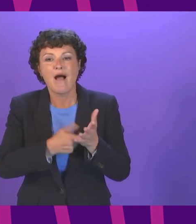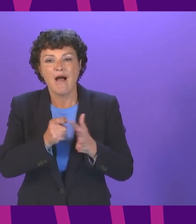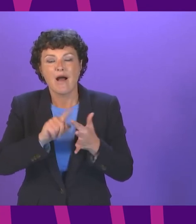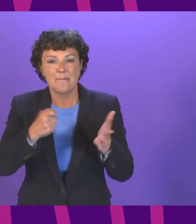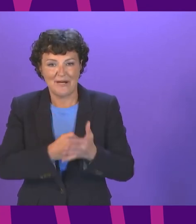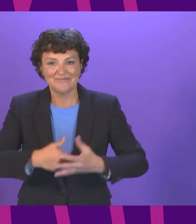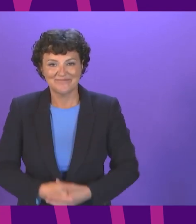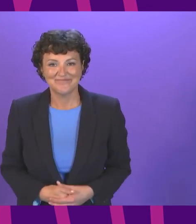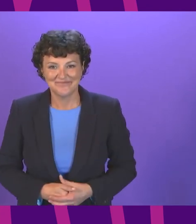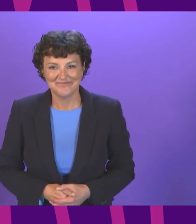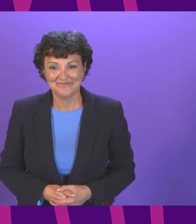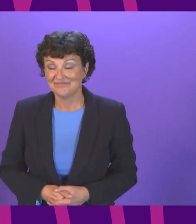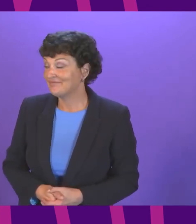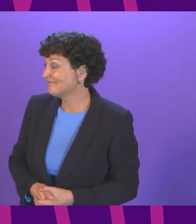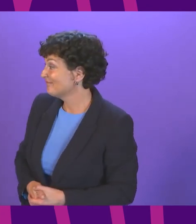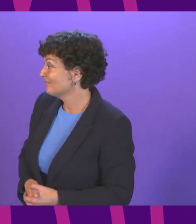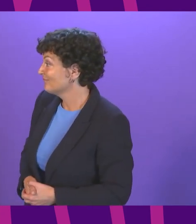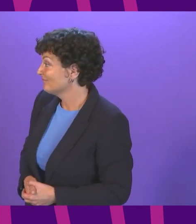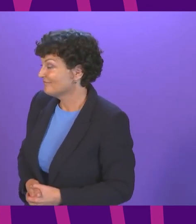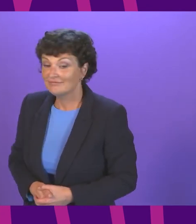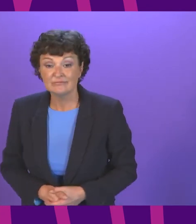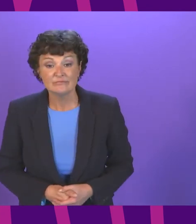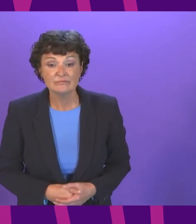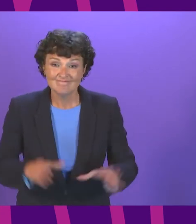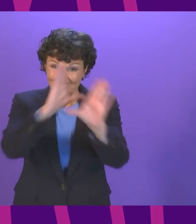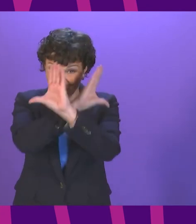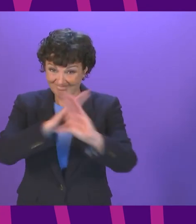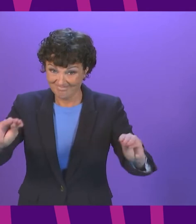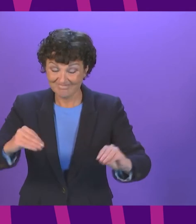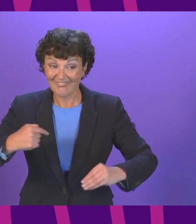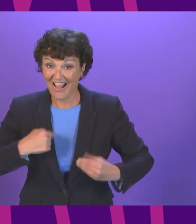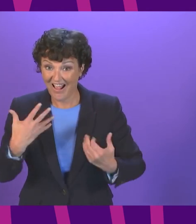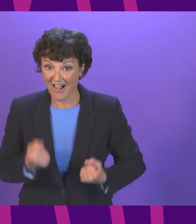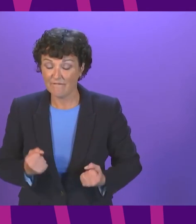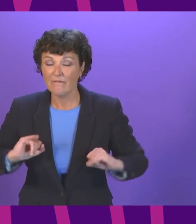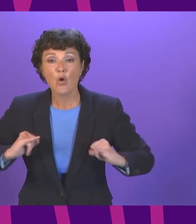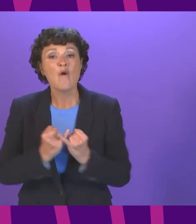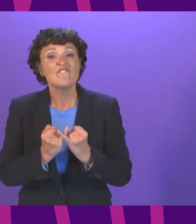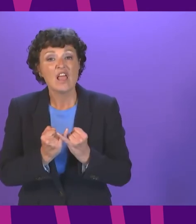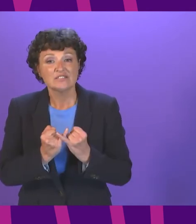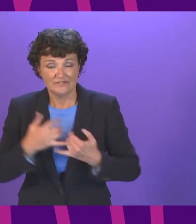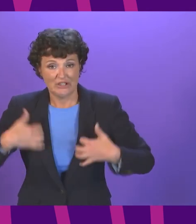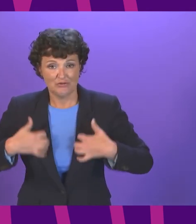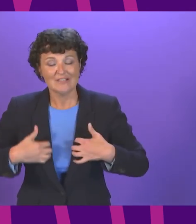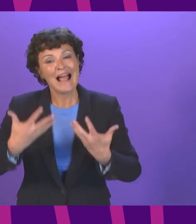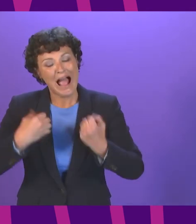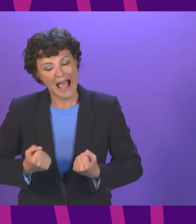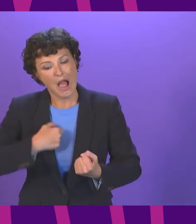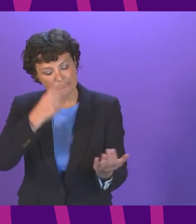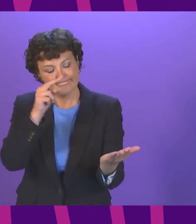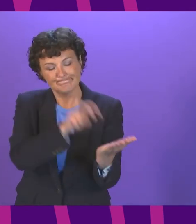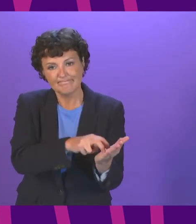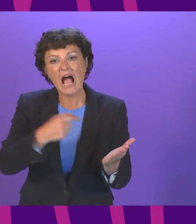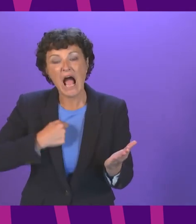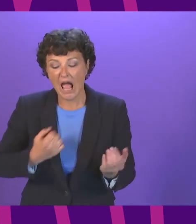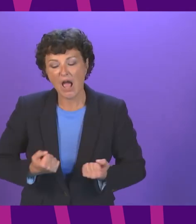thank you President Officer I draw members' attention to my entry in the register of interest which shows that I'm an owner of a rented property in